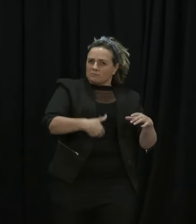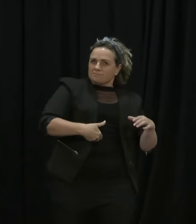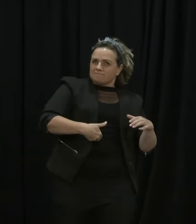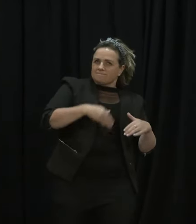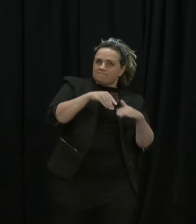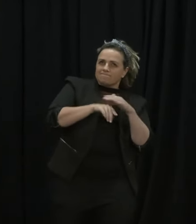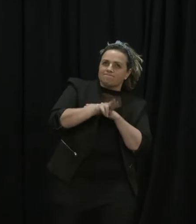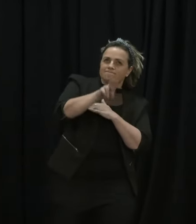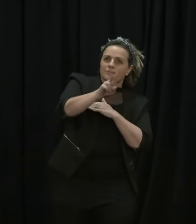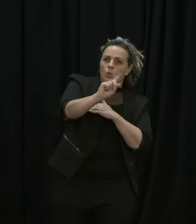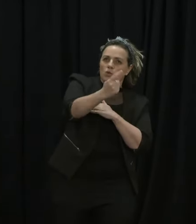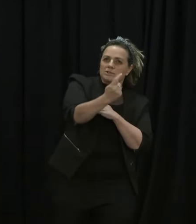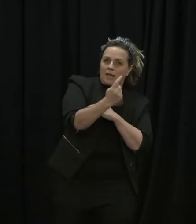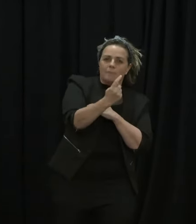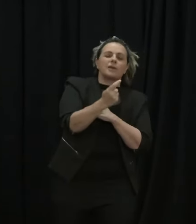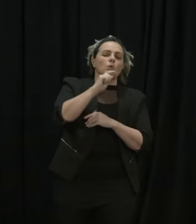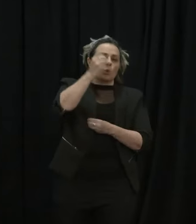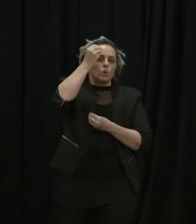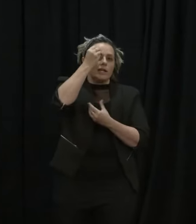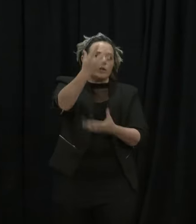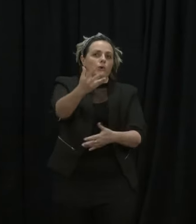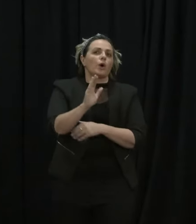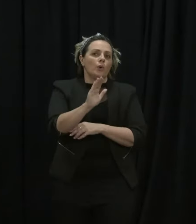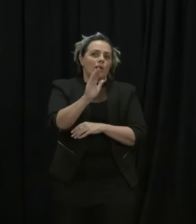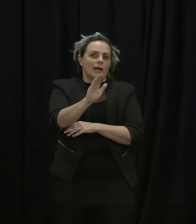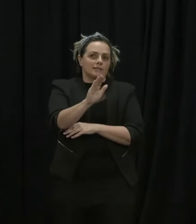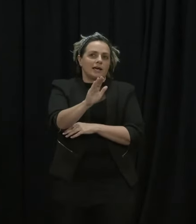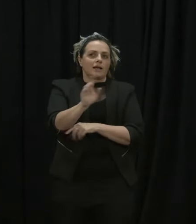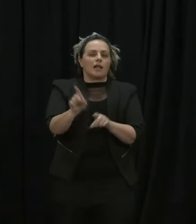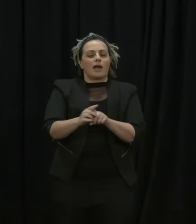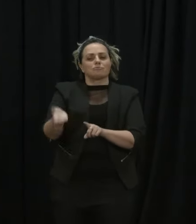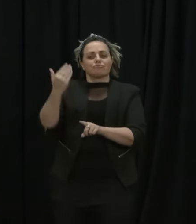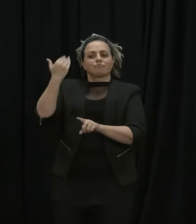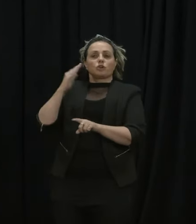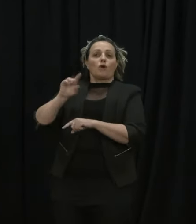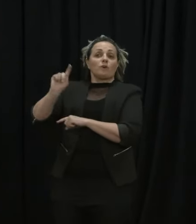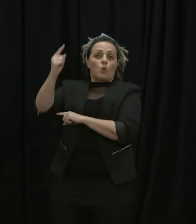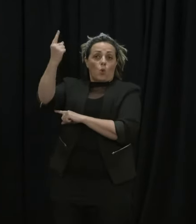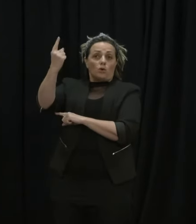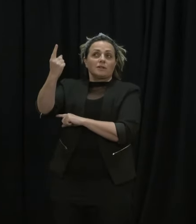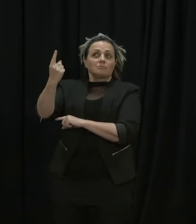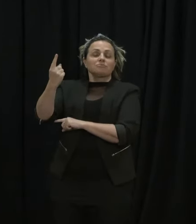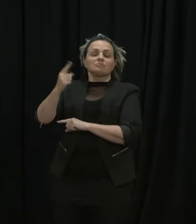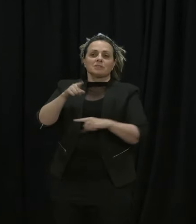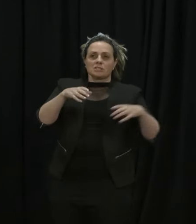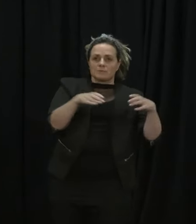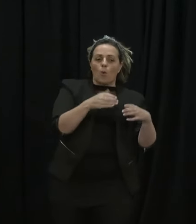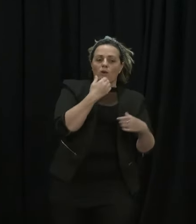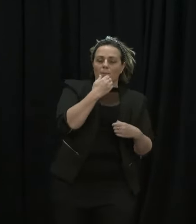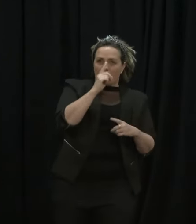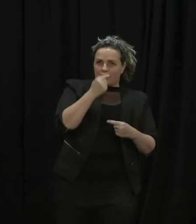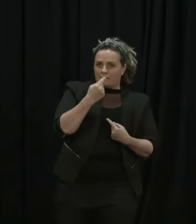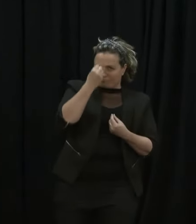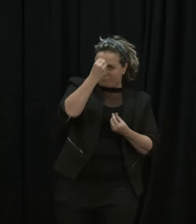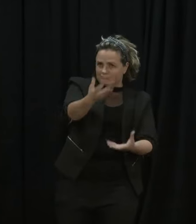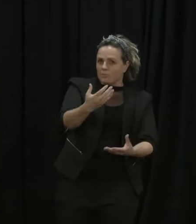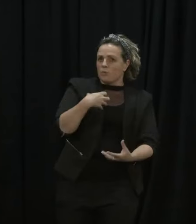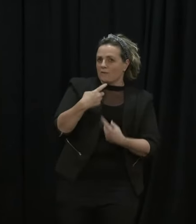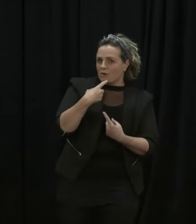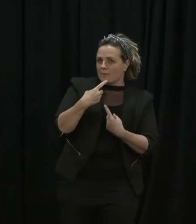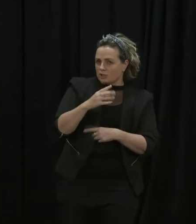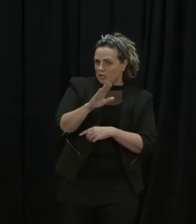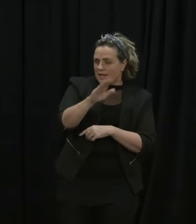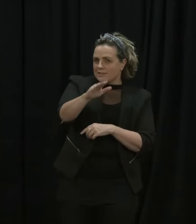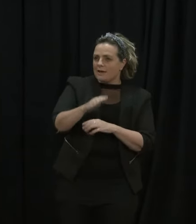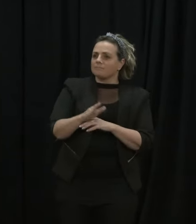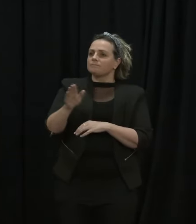and just see how many potential household and other close contacts there are. going to come across here the conversion rate. Can I get a second? Just following on from that, can